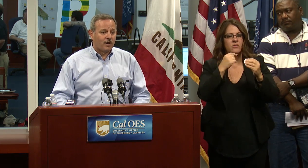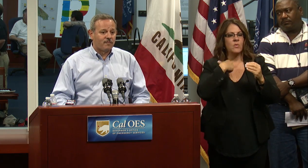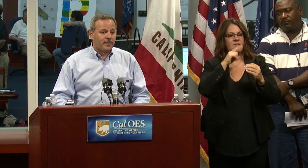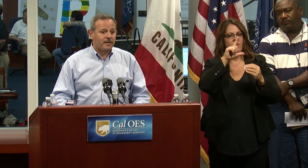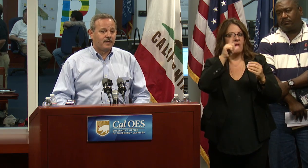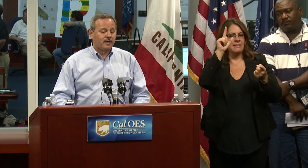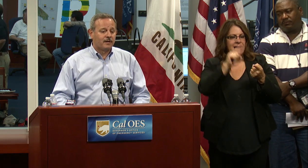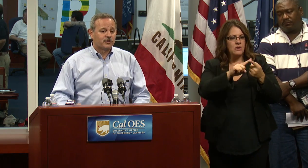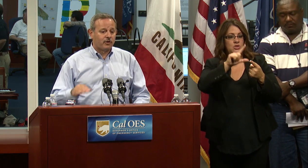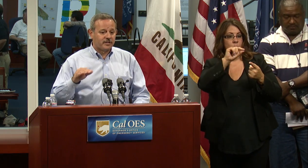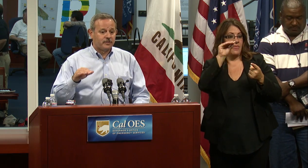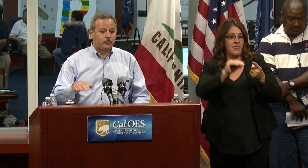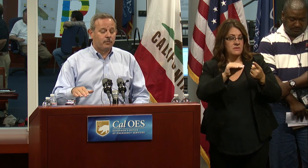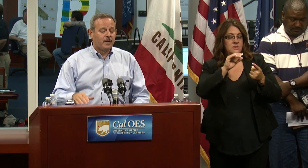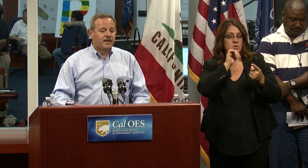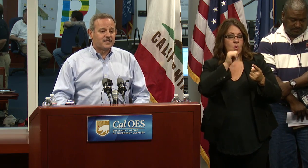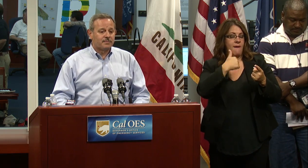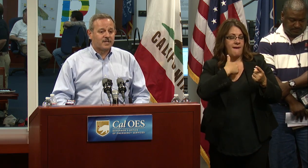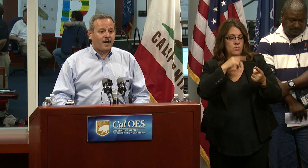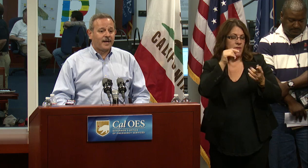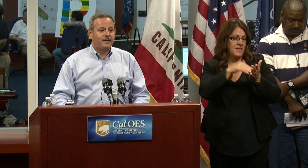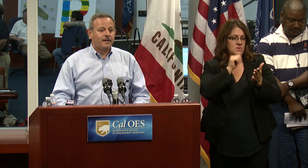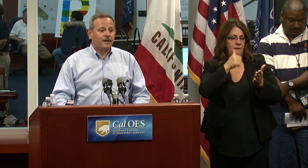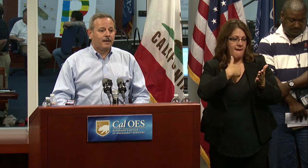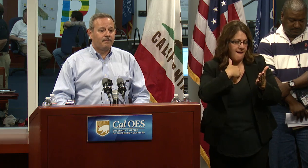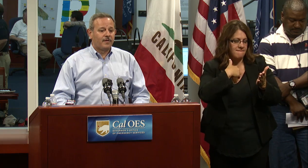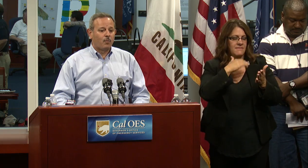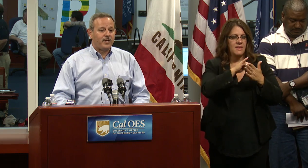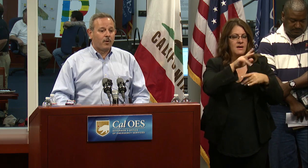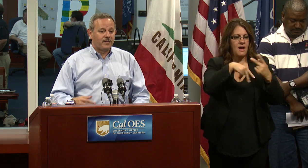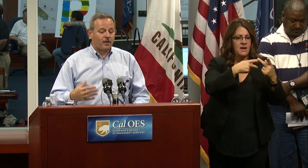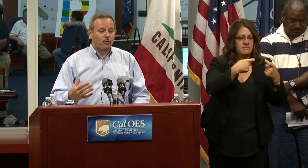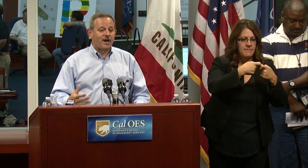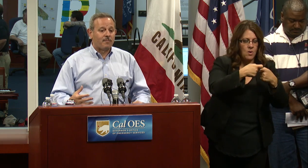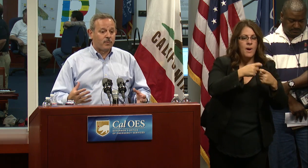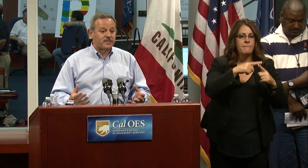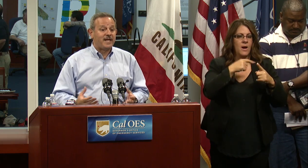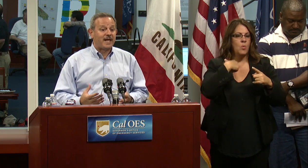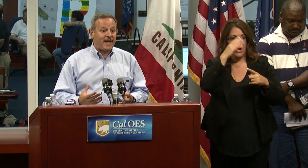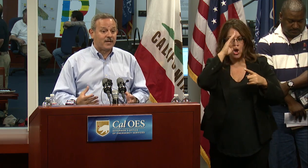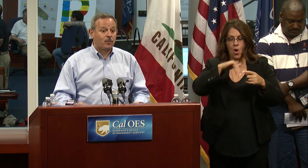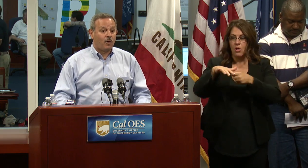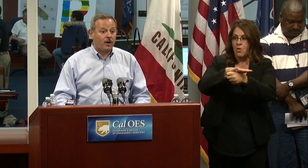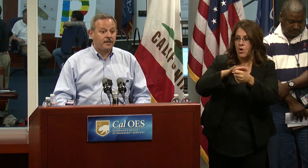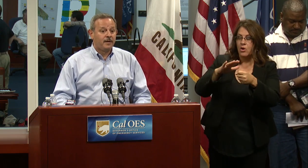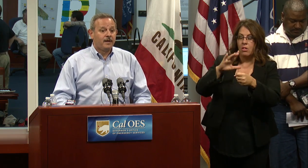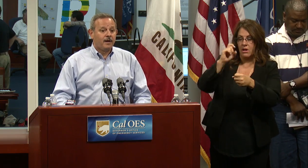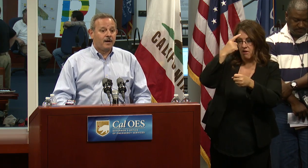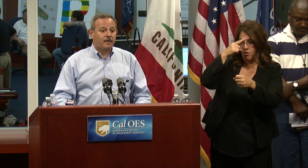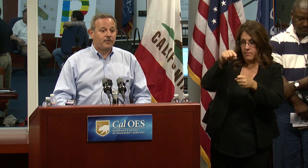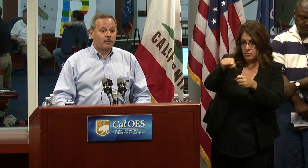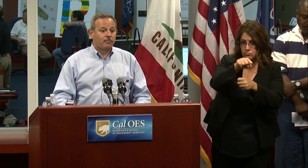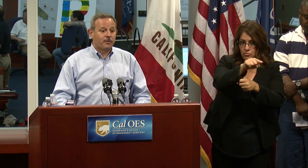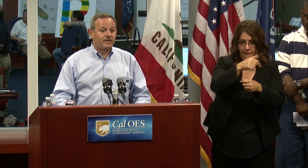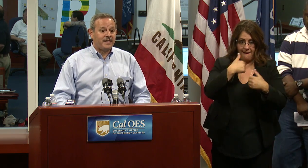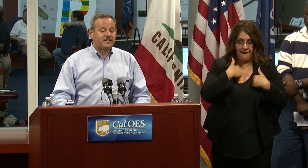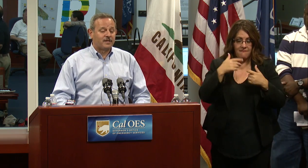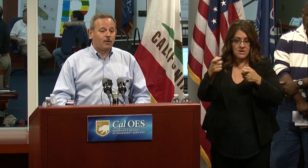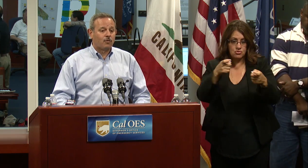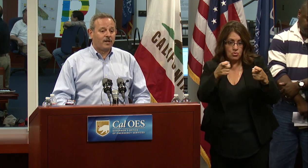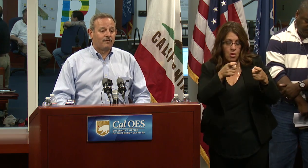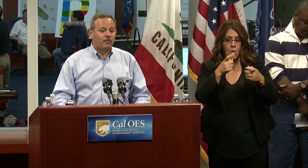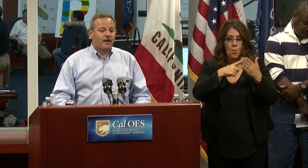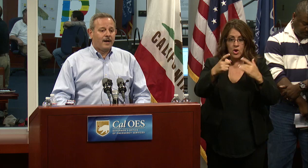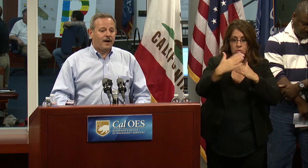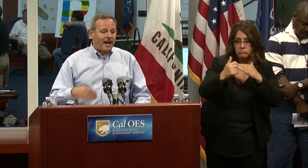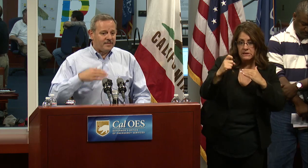from local government, uh, started to subside. Um, we knowing that local government was getting a handle on, uh, their, their needs at